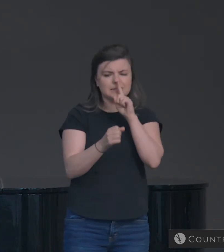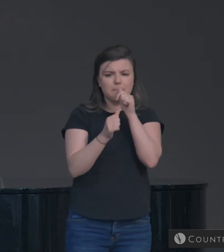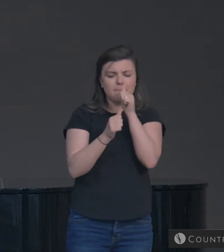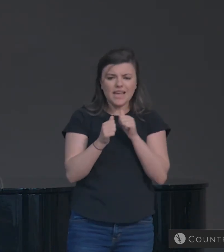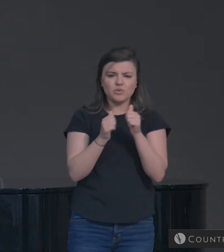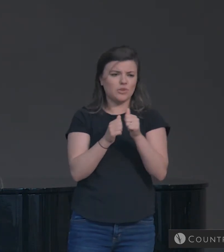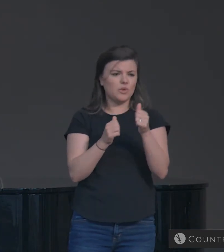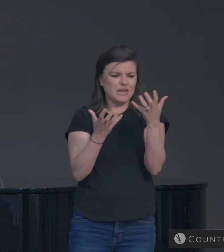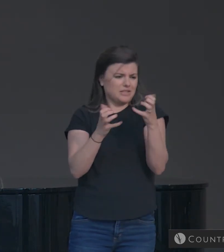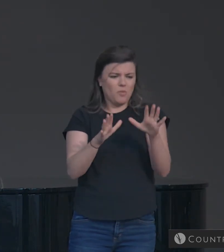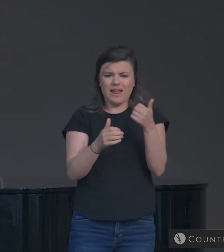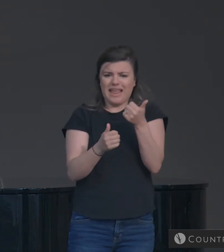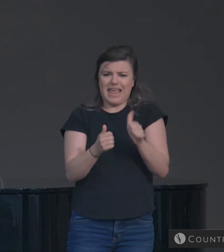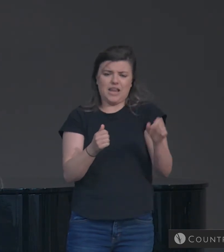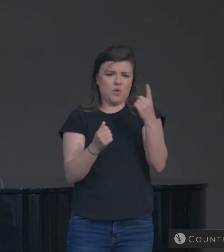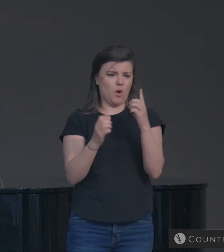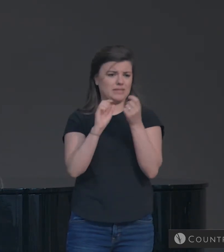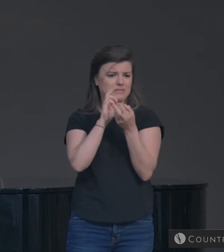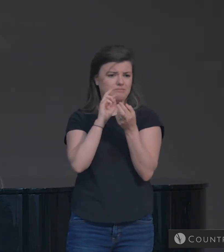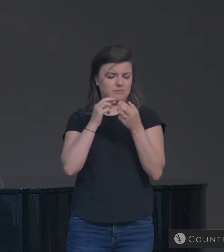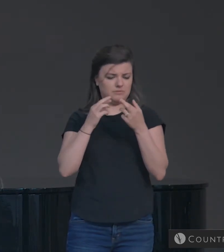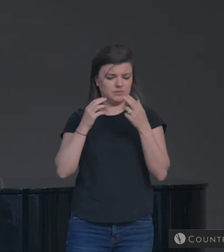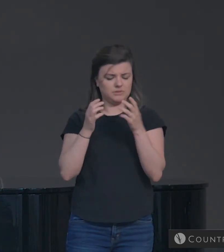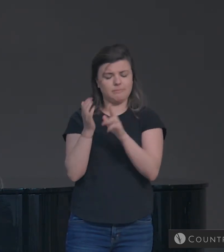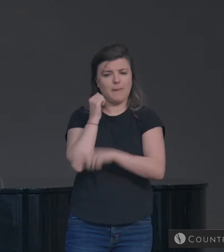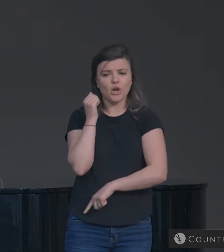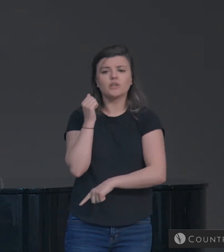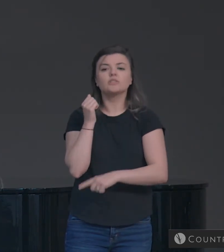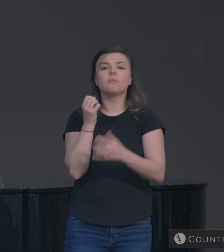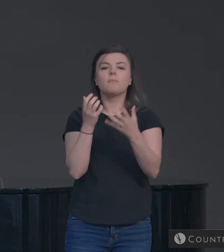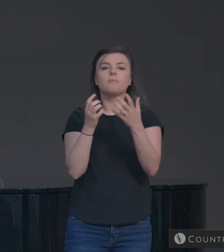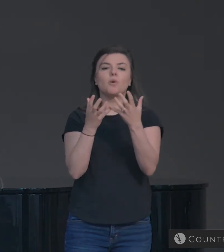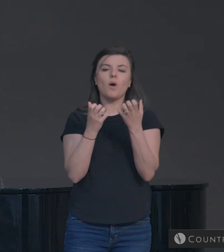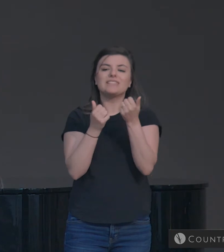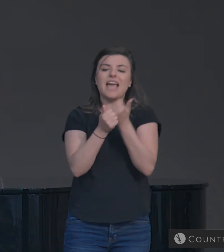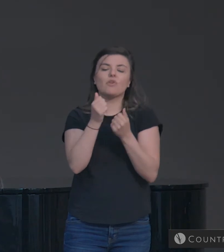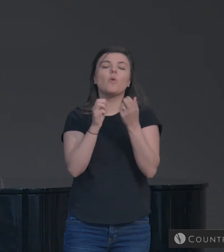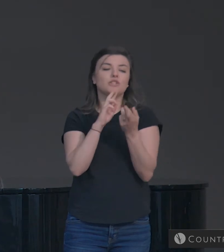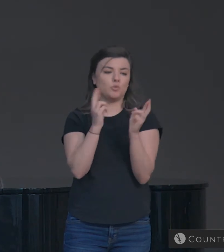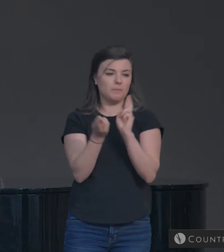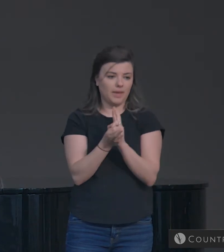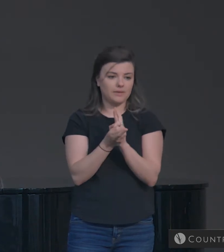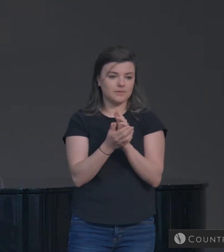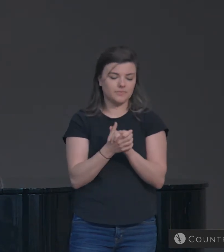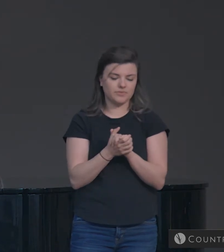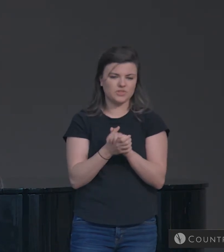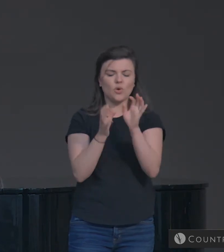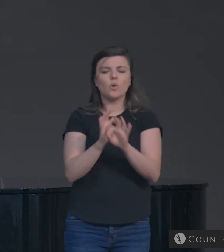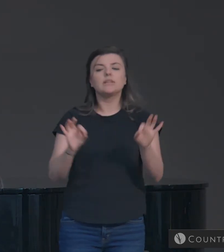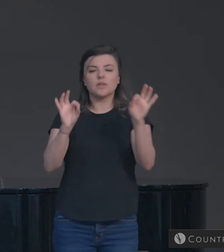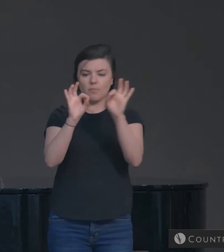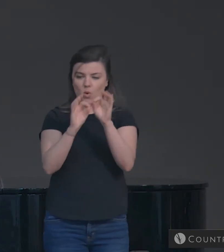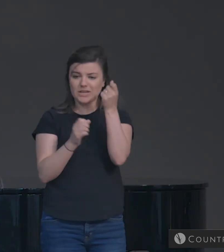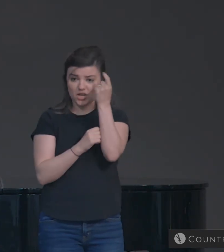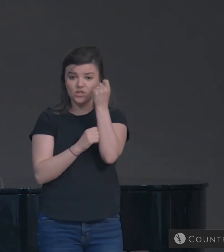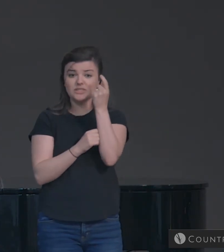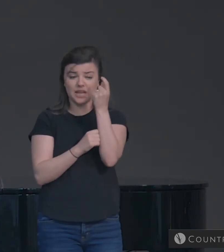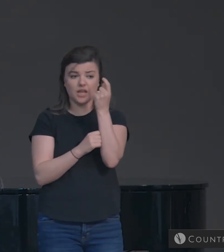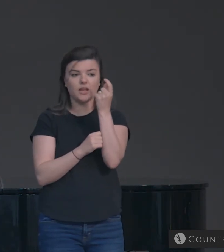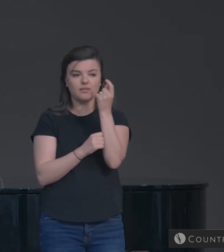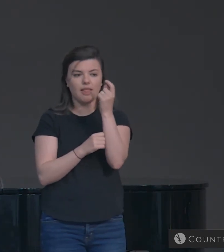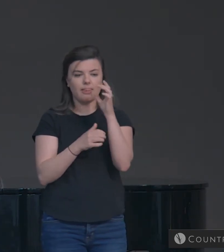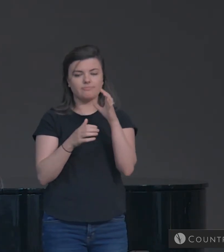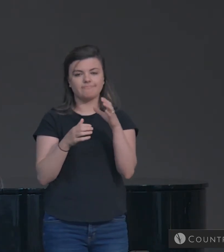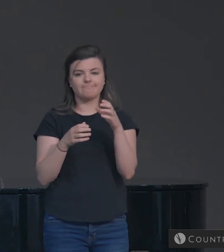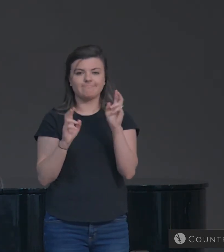that any should perish, but that all should reach repentance. It's important that we understand these verses within their